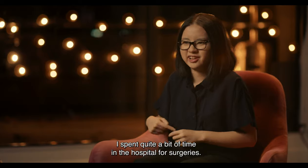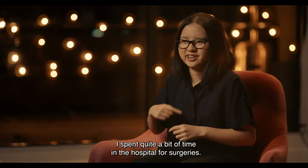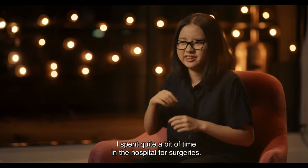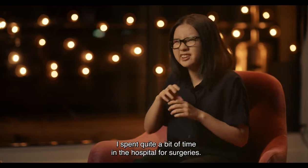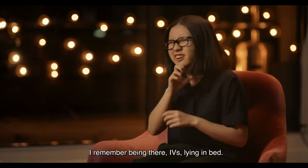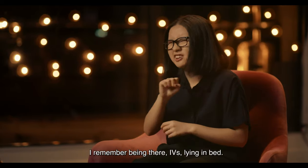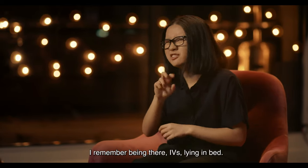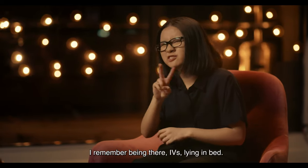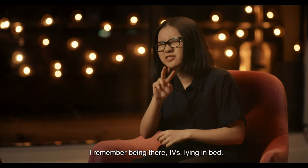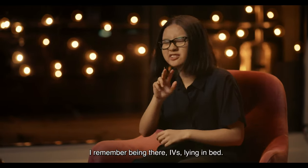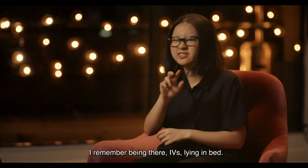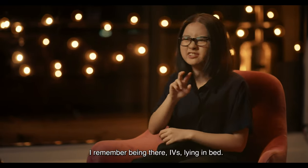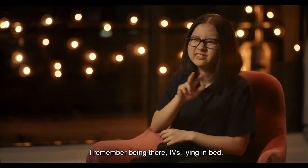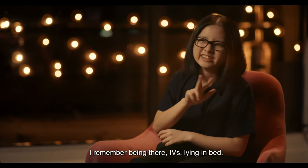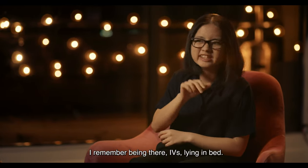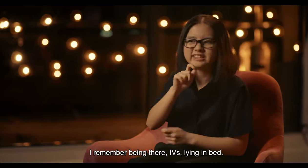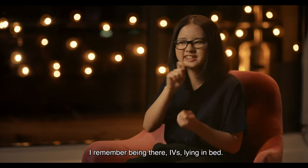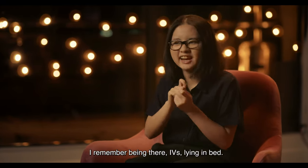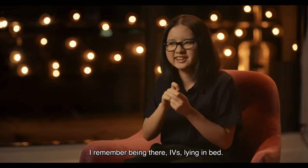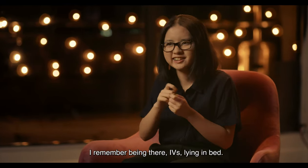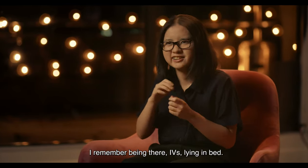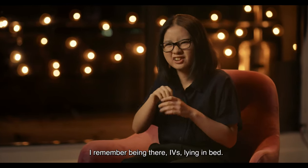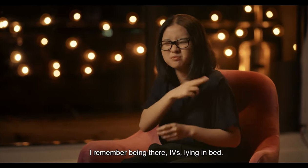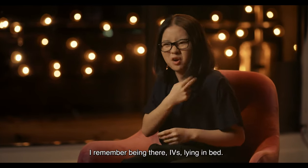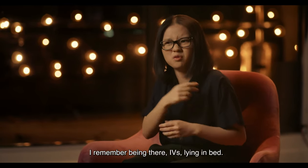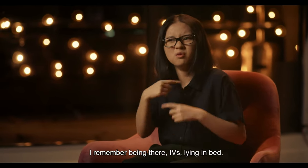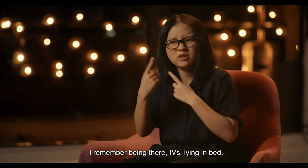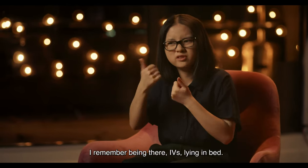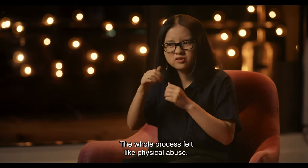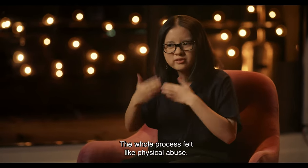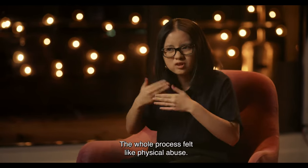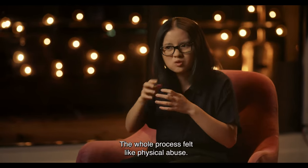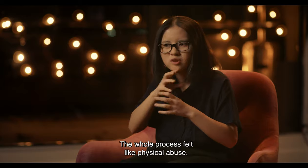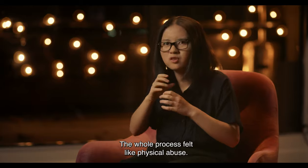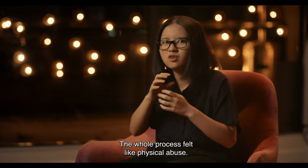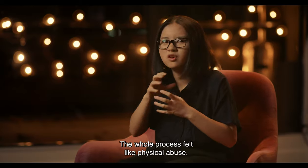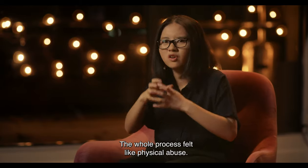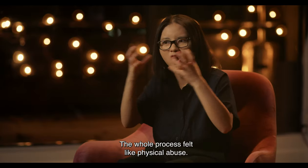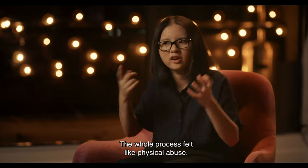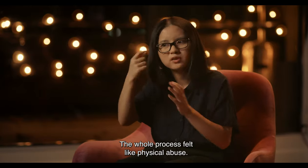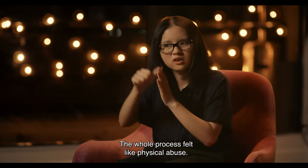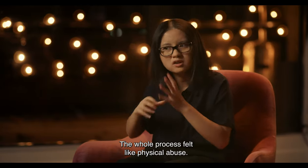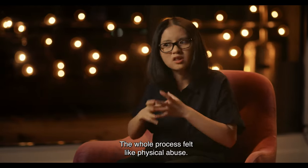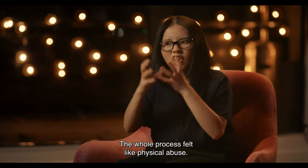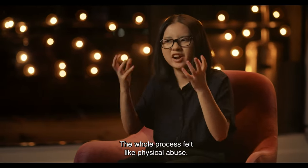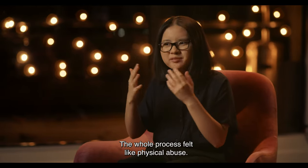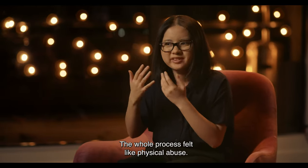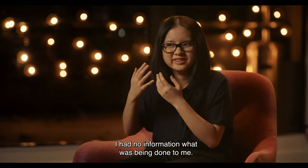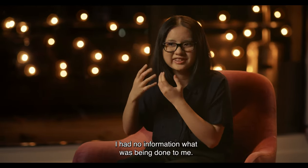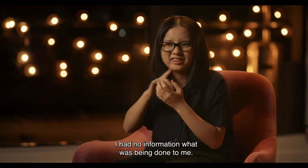surgeries. I remember being there, IVs, lying in bed, the whole process felt like physical abuse.